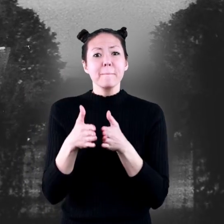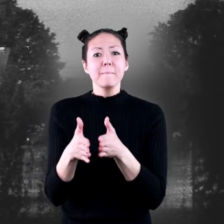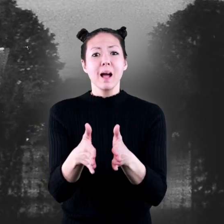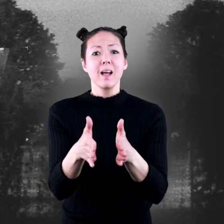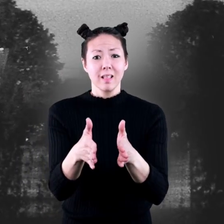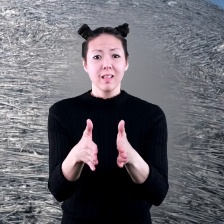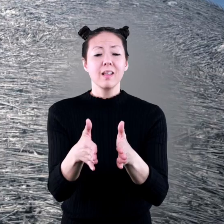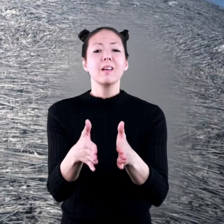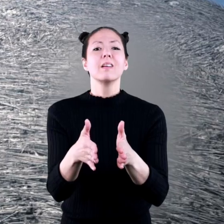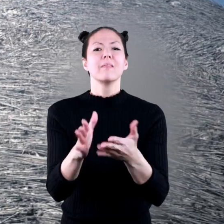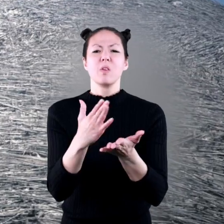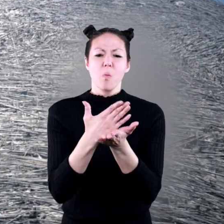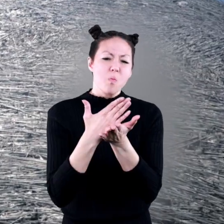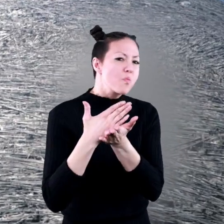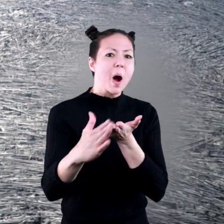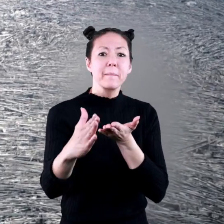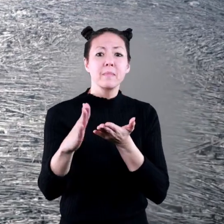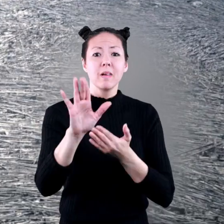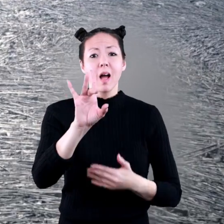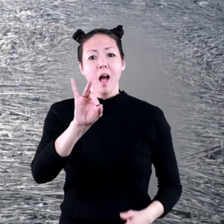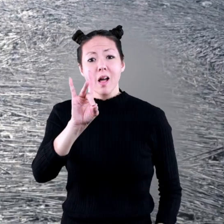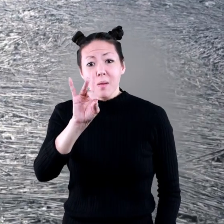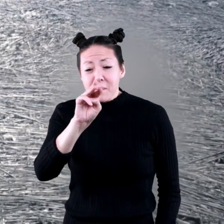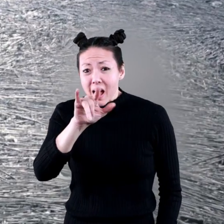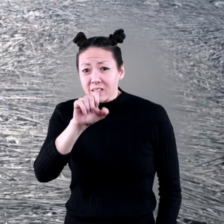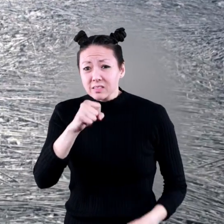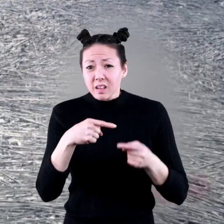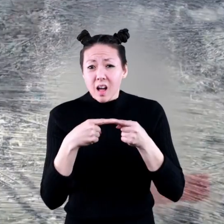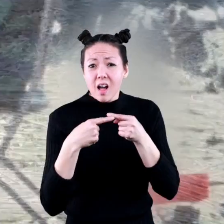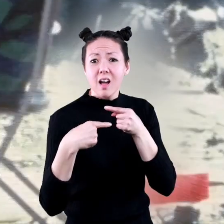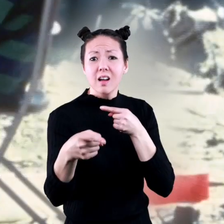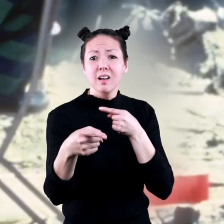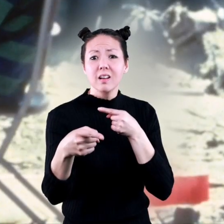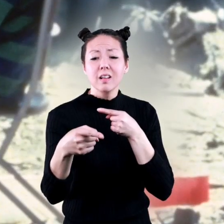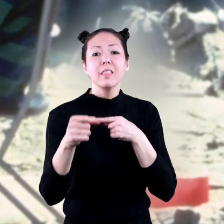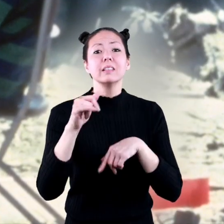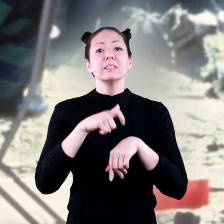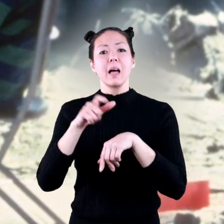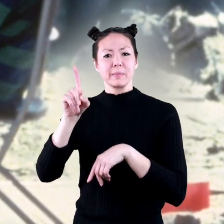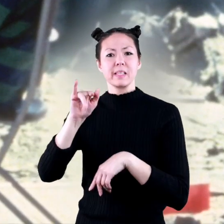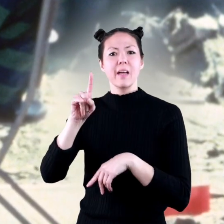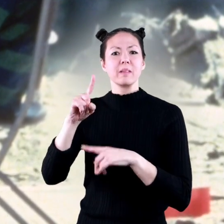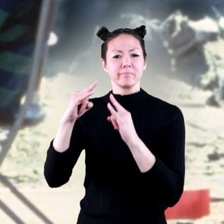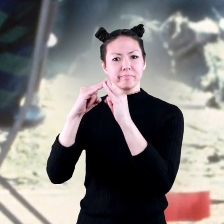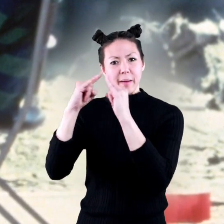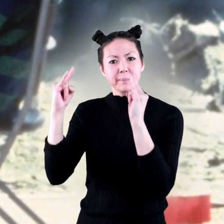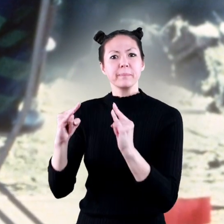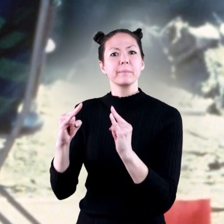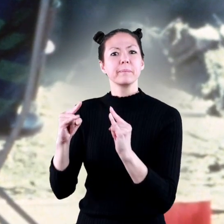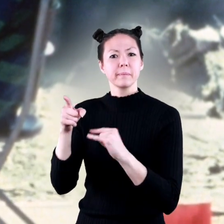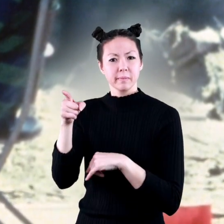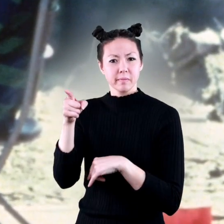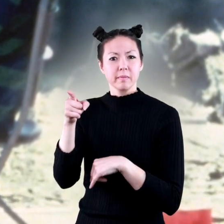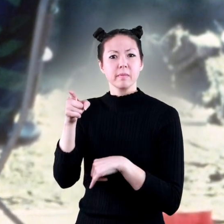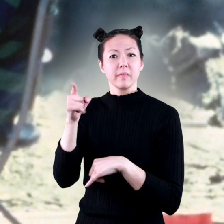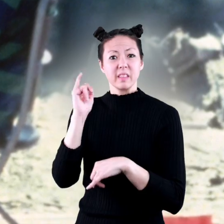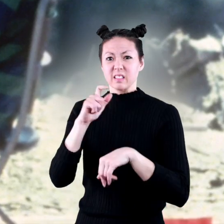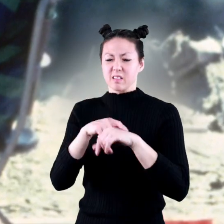was wiped out for eight miles. David A. Johnston was camped right in the path of the most destructive